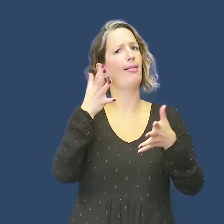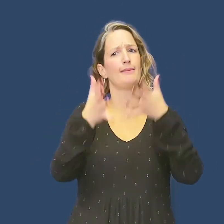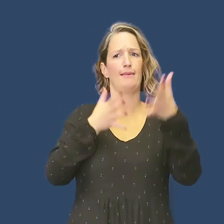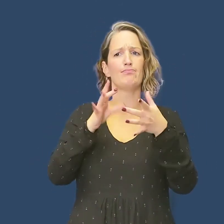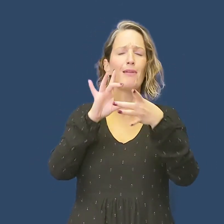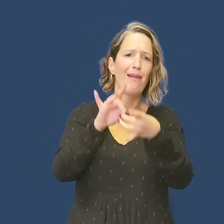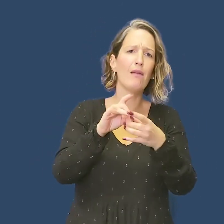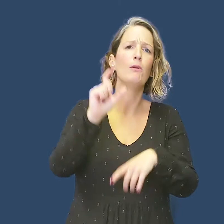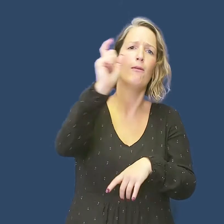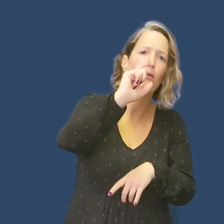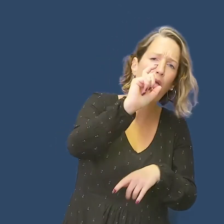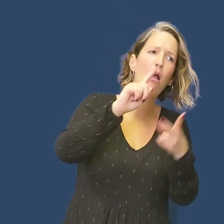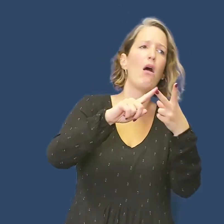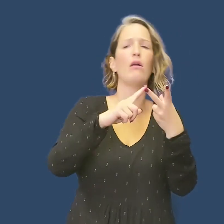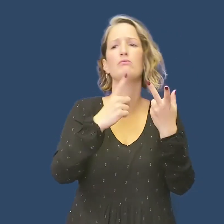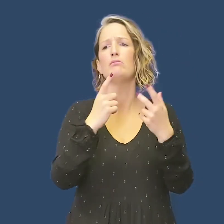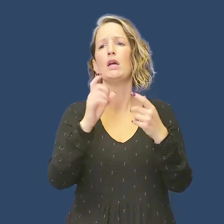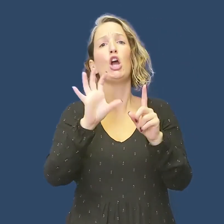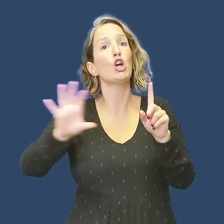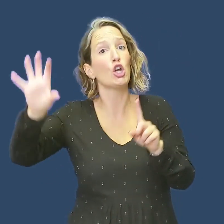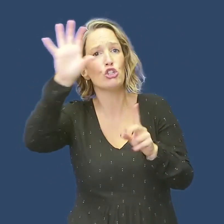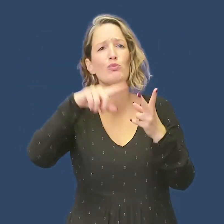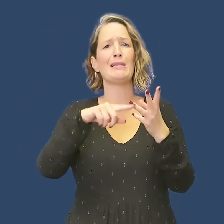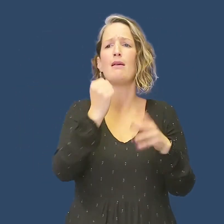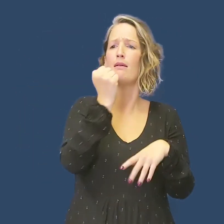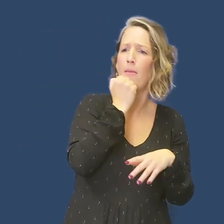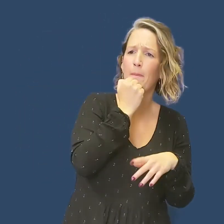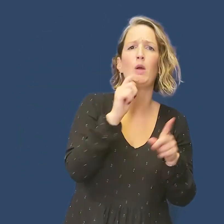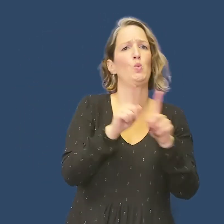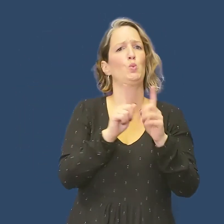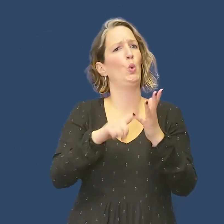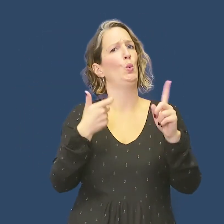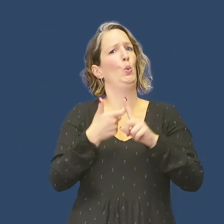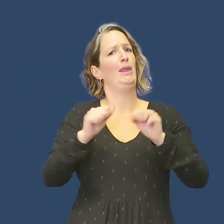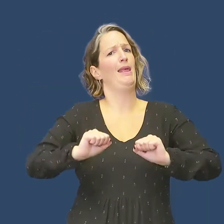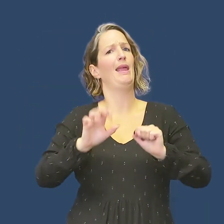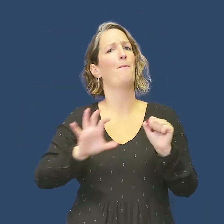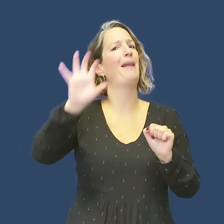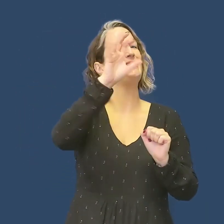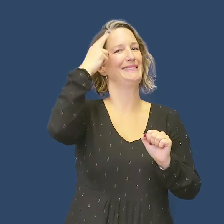This applies to colours, countries, also numbers and place names across the UK.